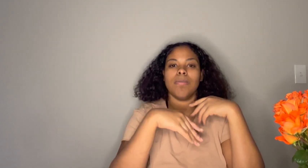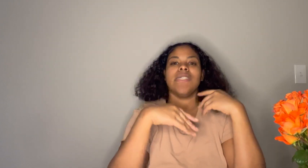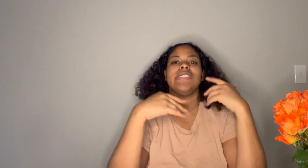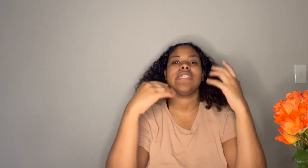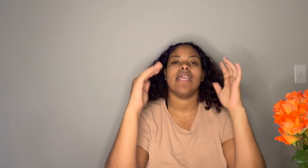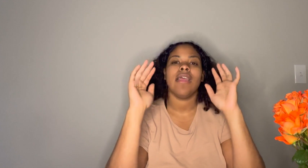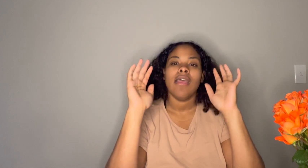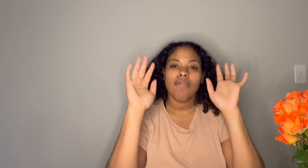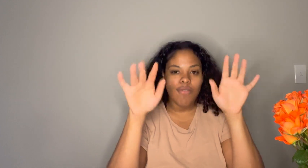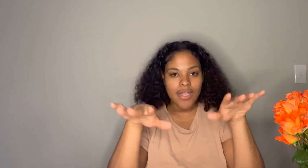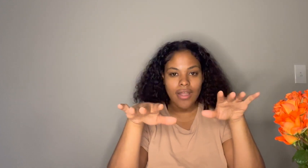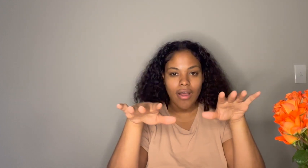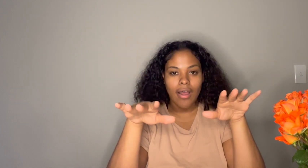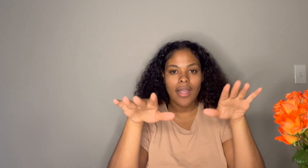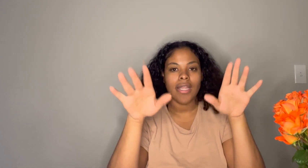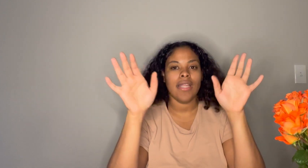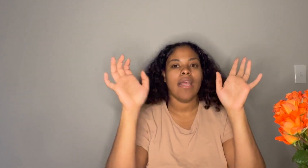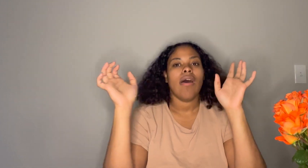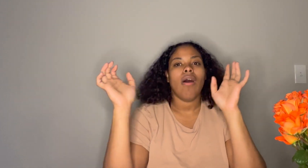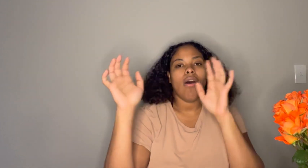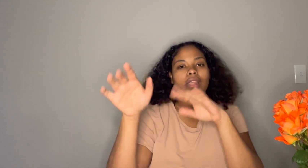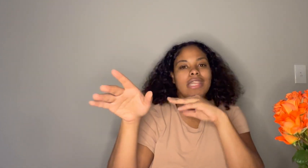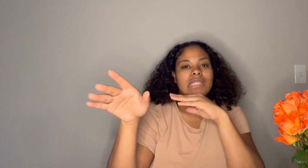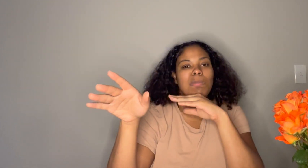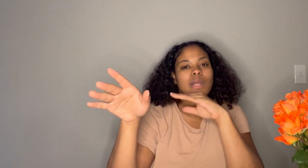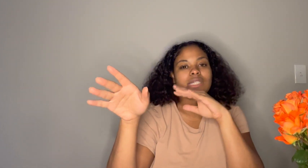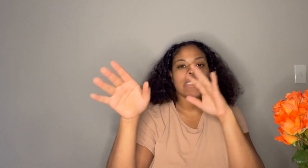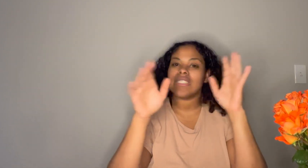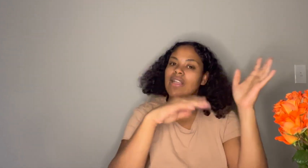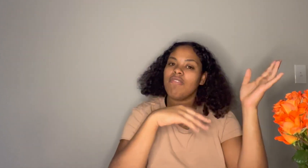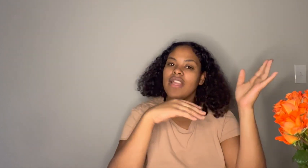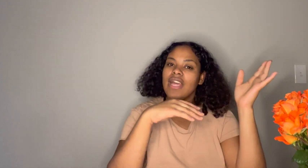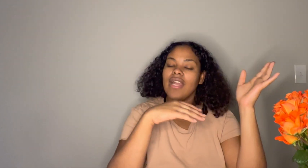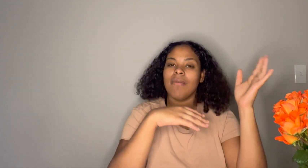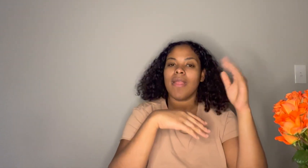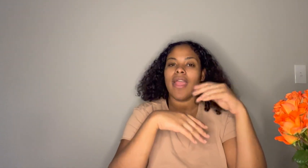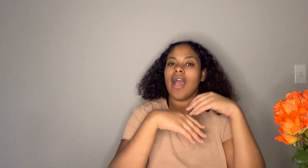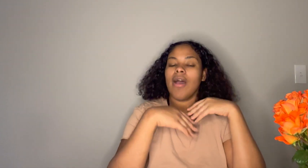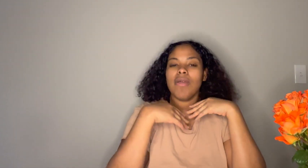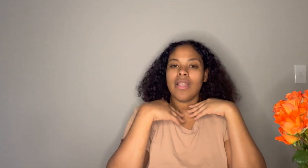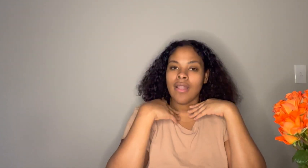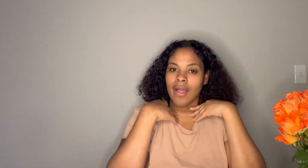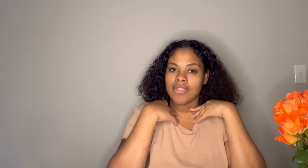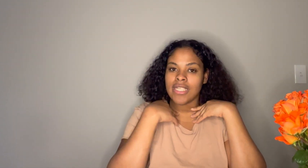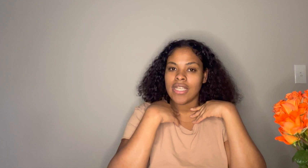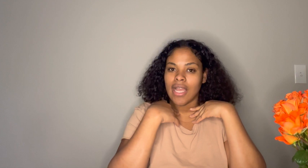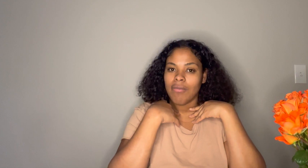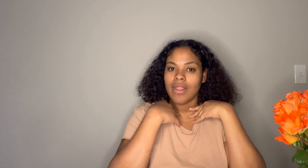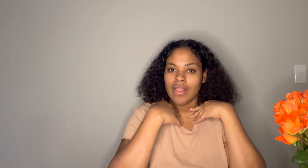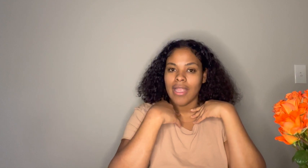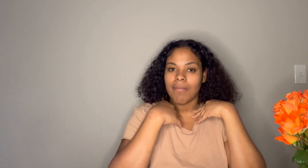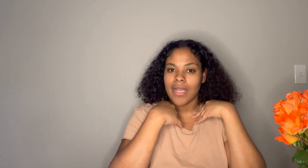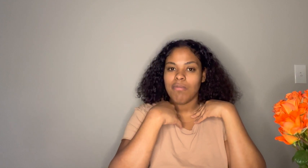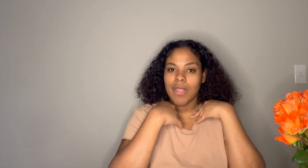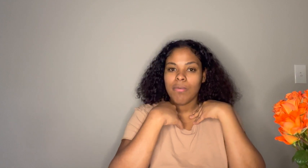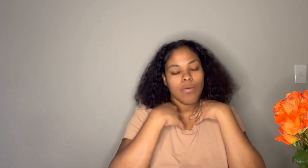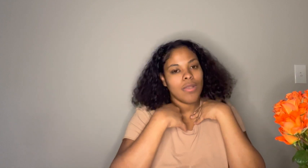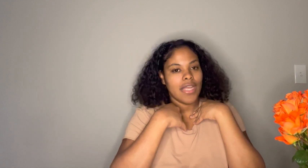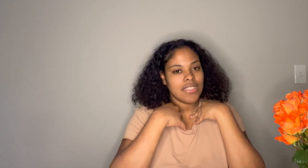places like VidCon and all these perks and stuff like that I'm like I would love to connect with like-minded people who like to